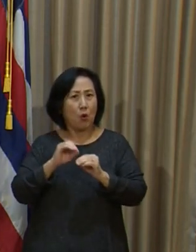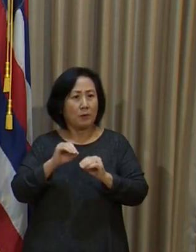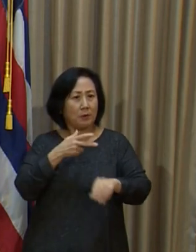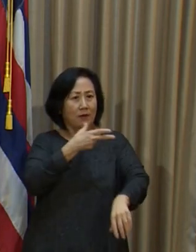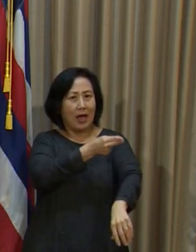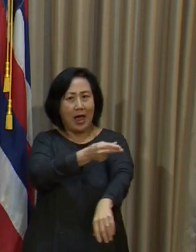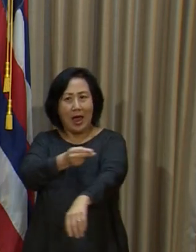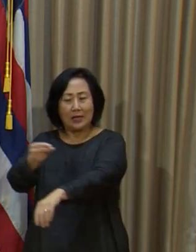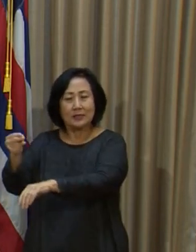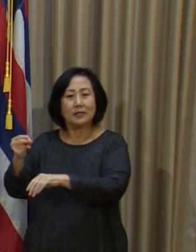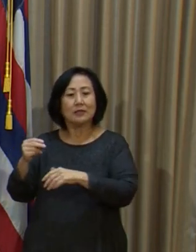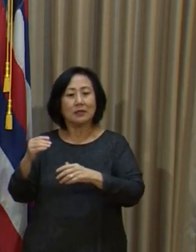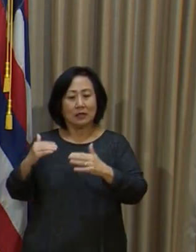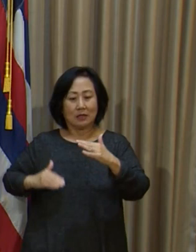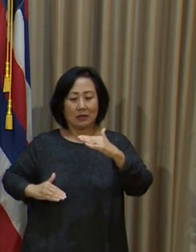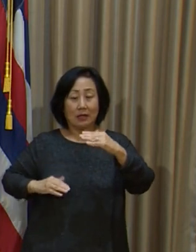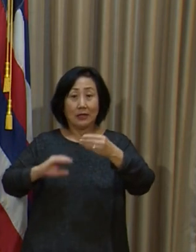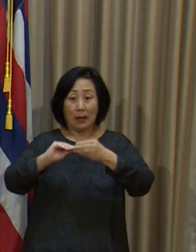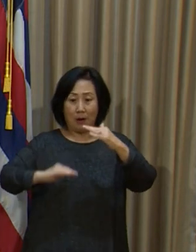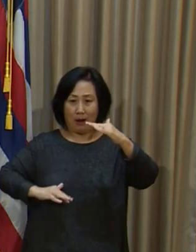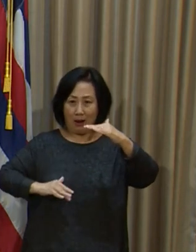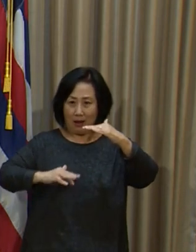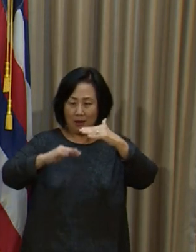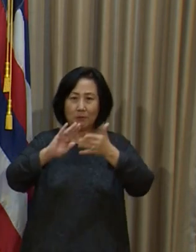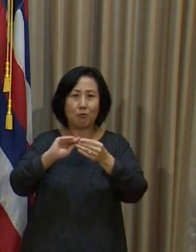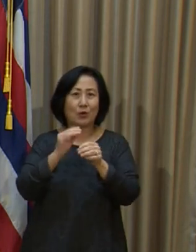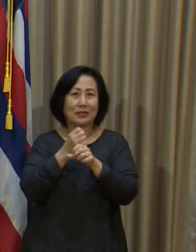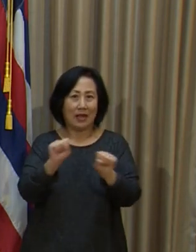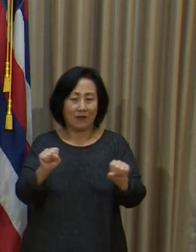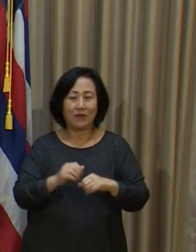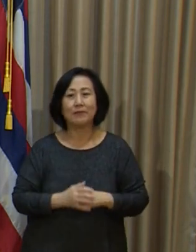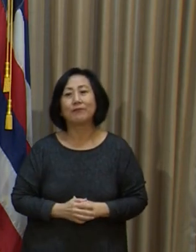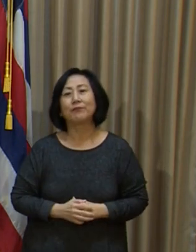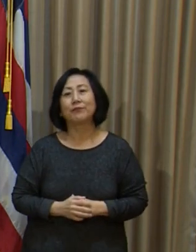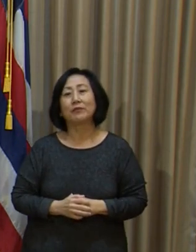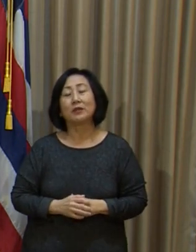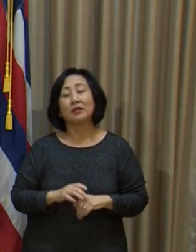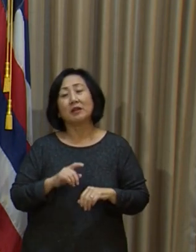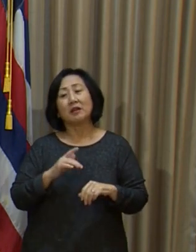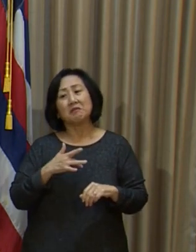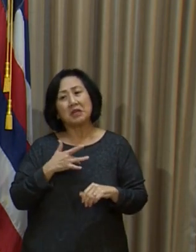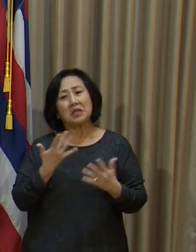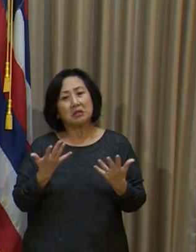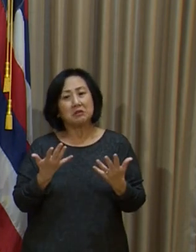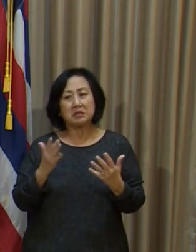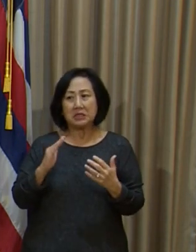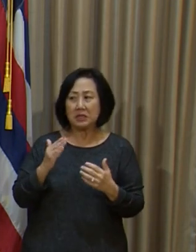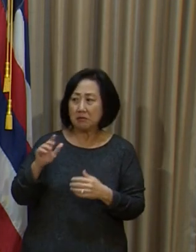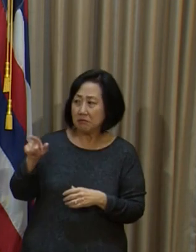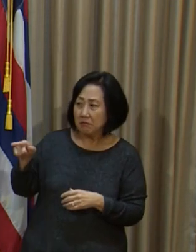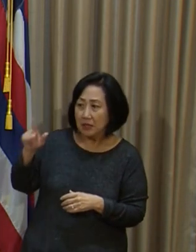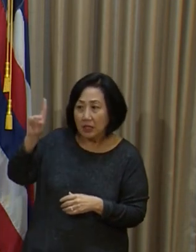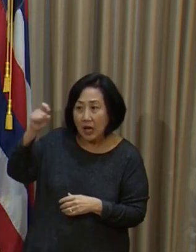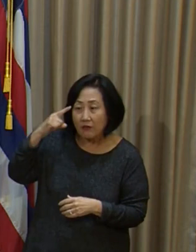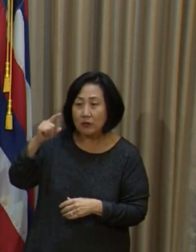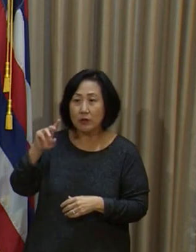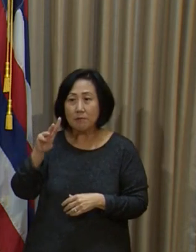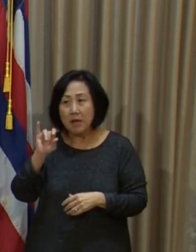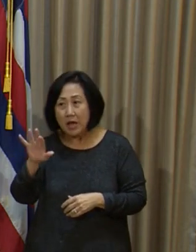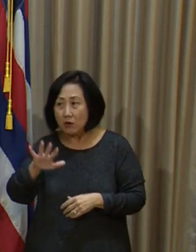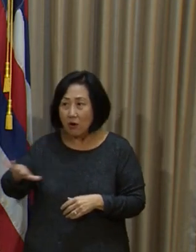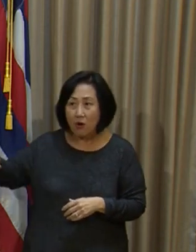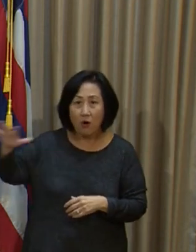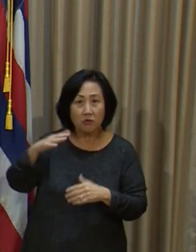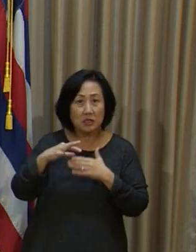much closer to a safe circumstance. And I think that it's fair to say that the Mayor and Governor and all of our leadership